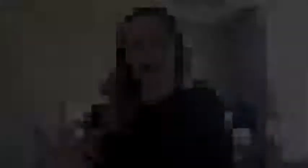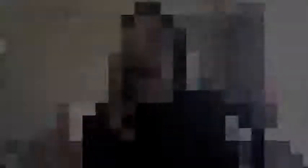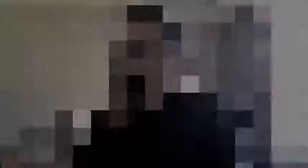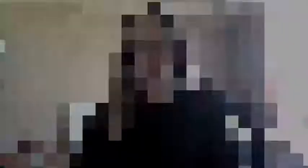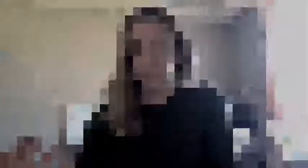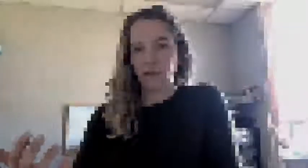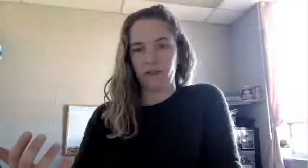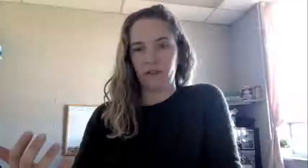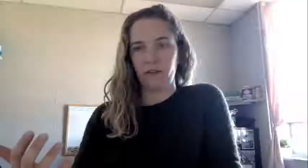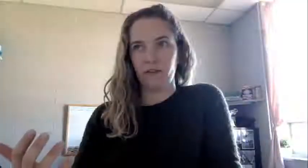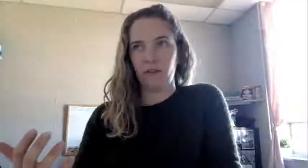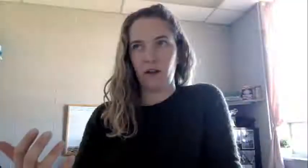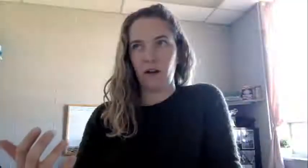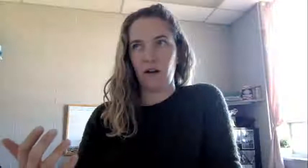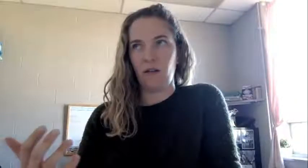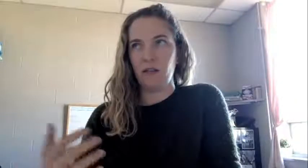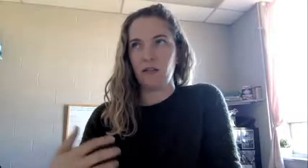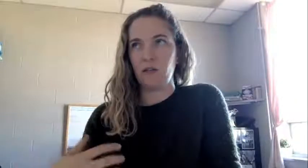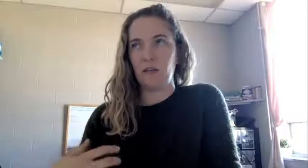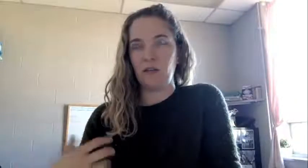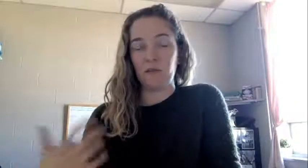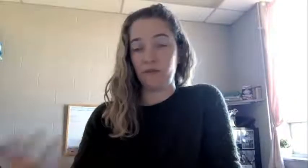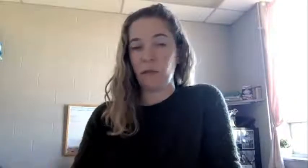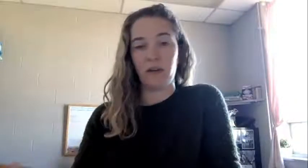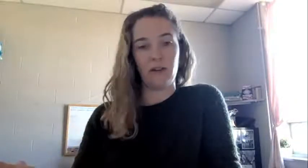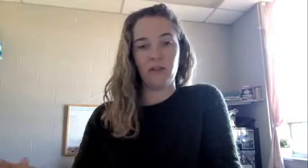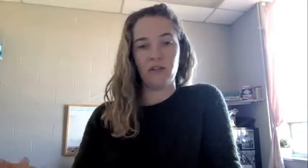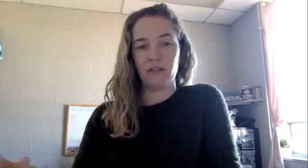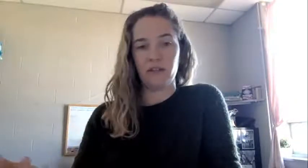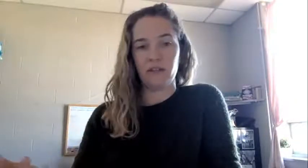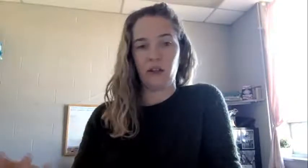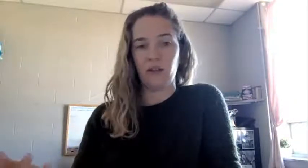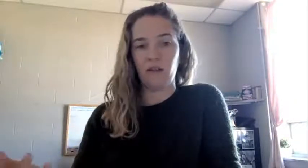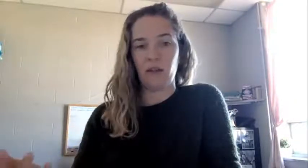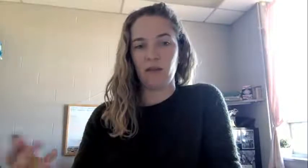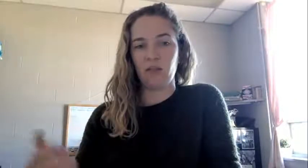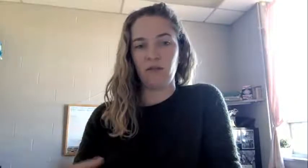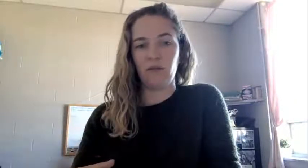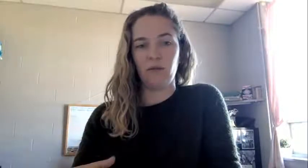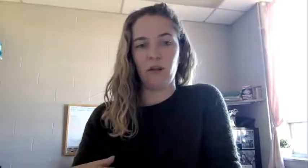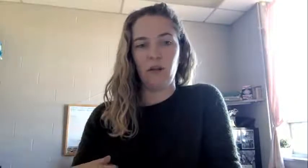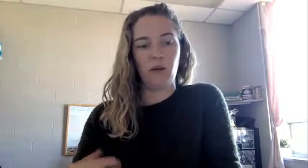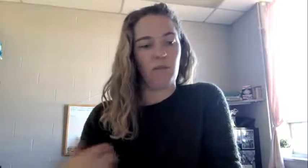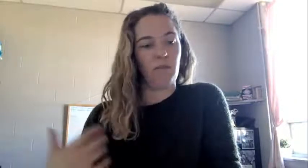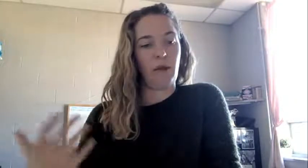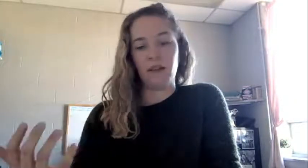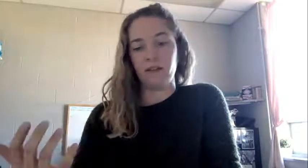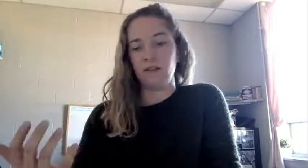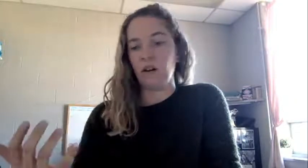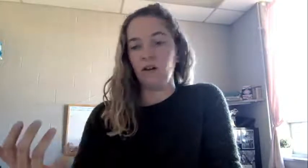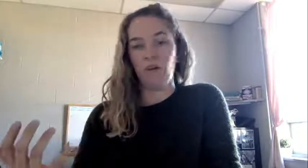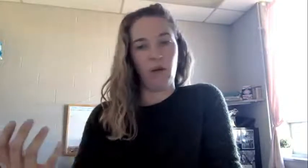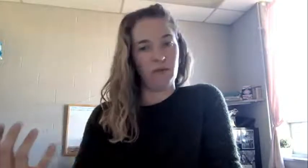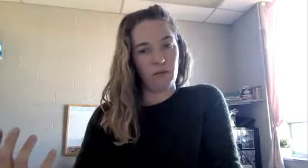College professors are meant to be provoking their students. They are meant to raise uncomfortable